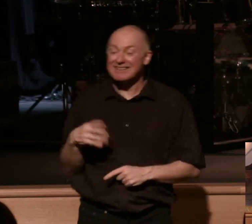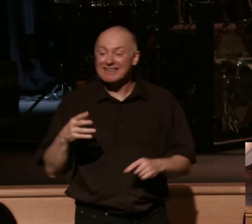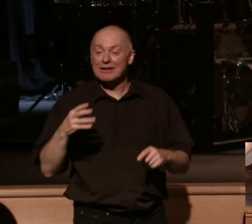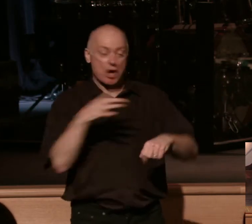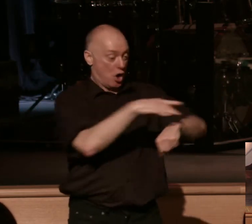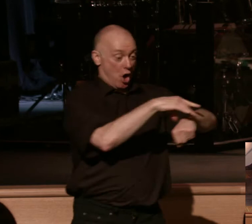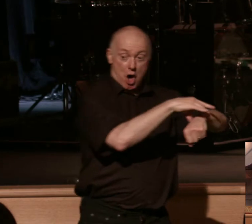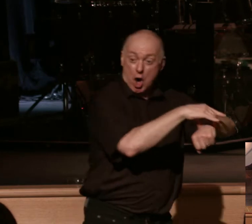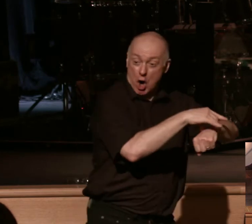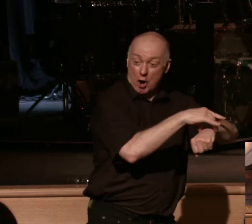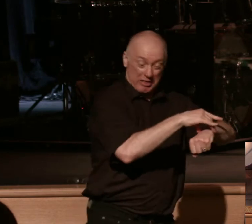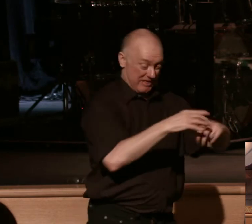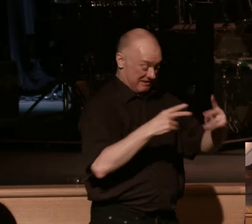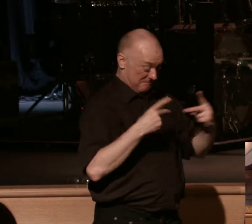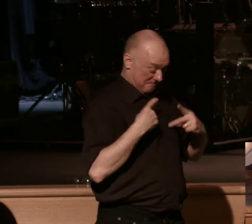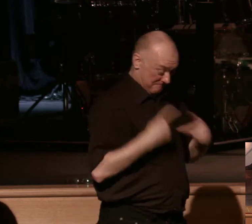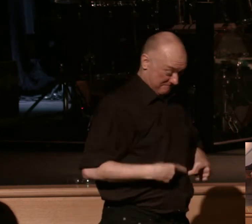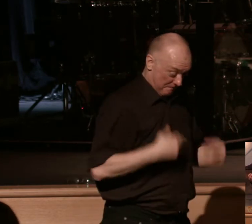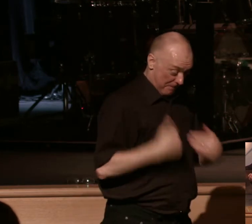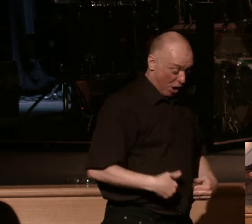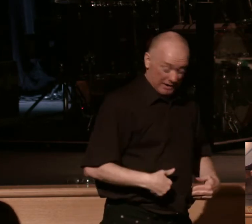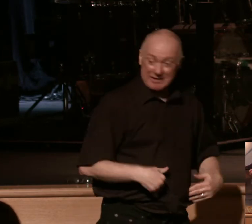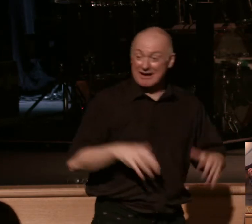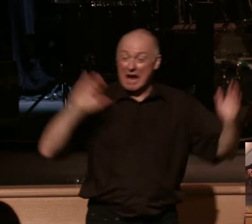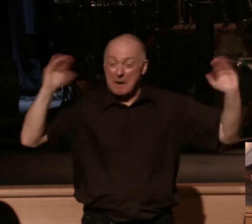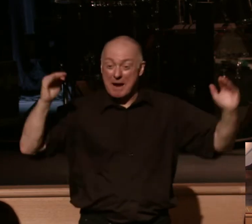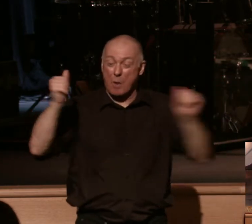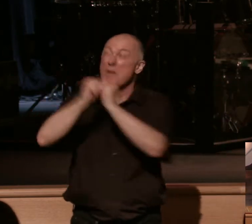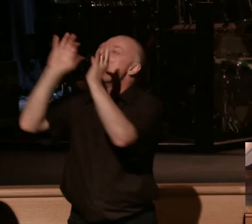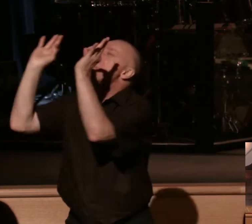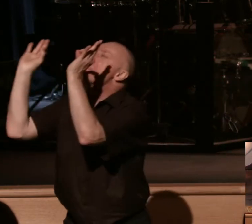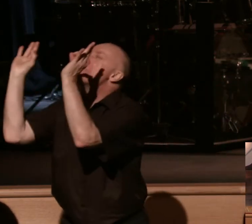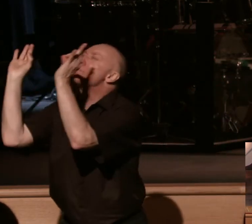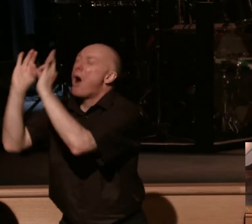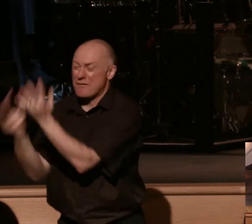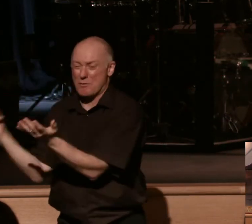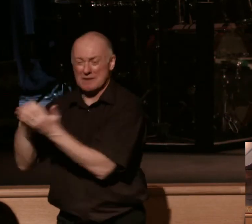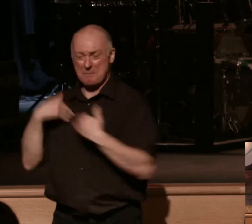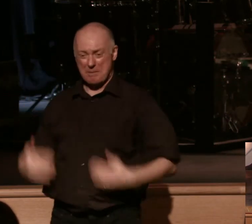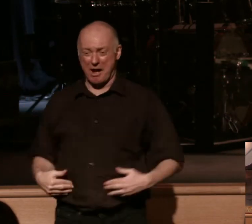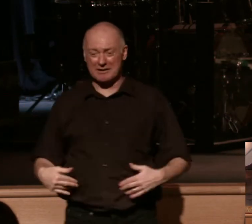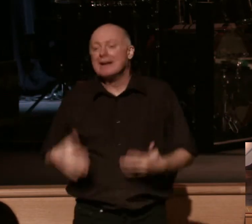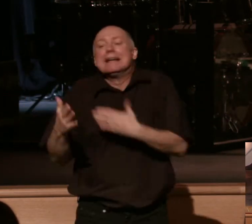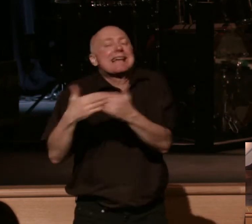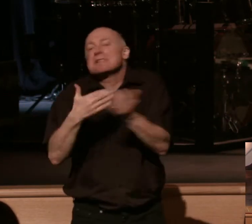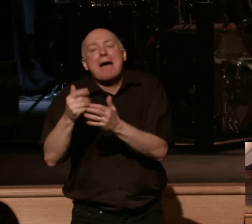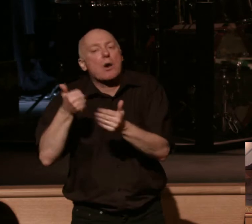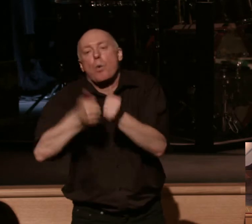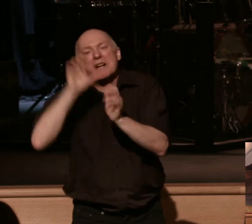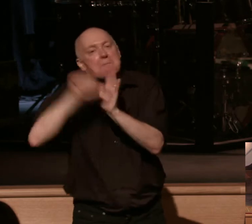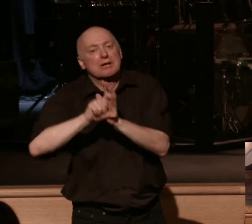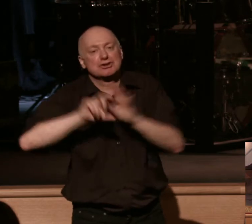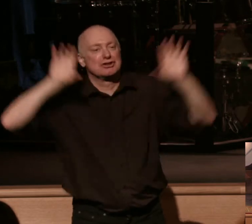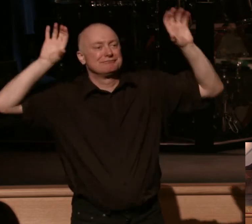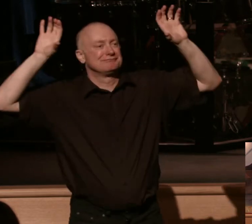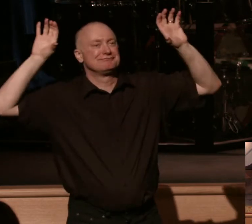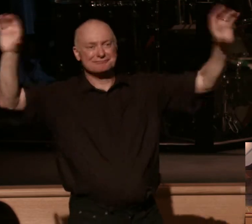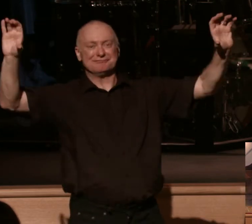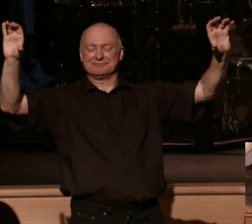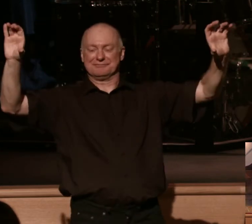physical body with perfect resurrection body, I don't know what picture you put up here, but it's going to be way better than this too, okay? Let's go back to